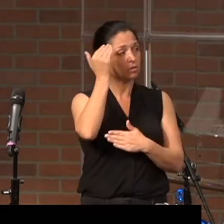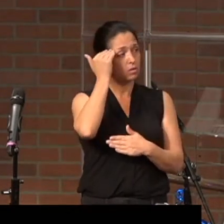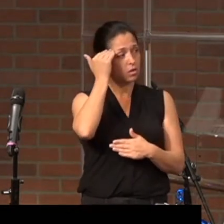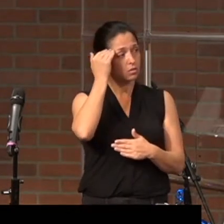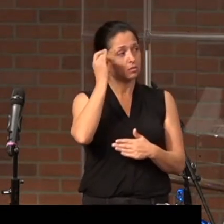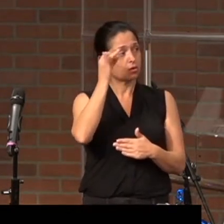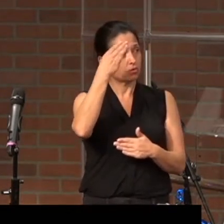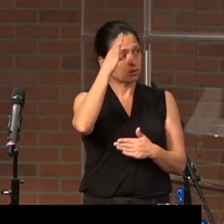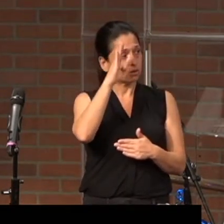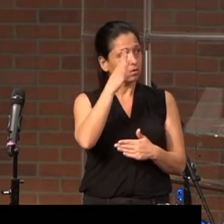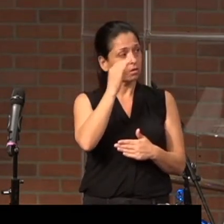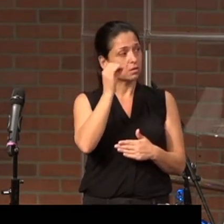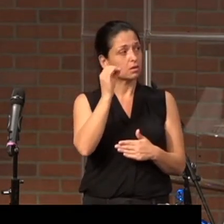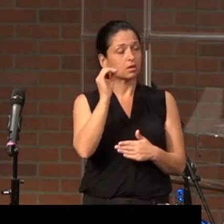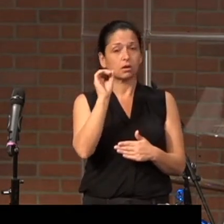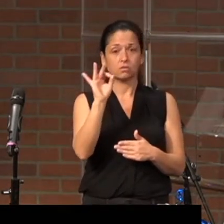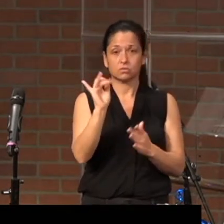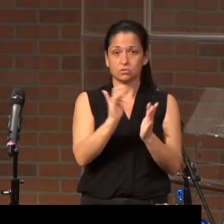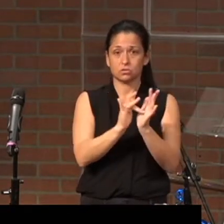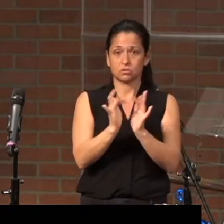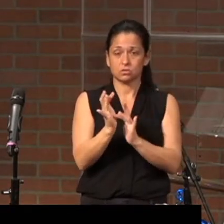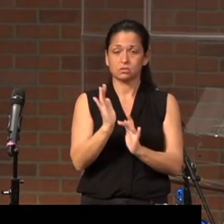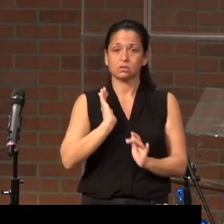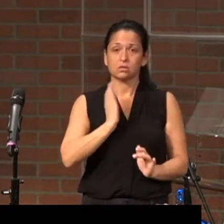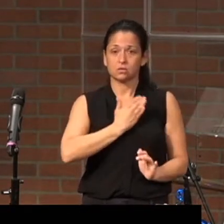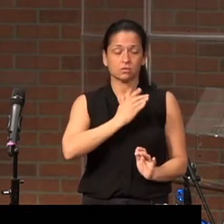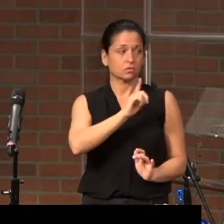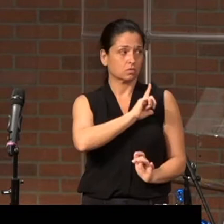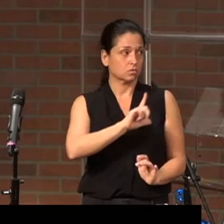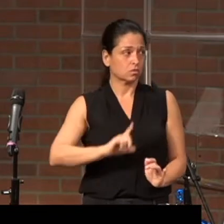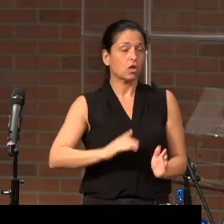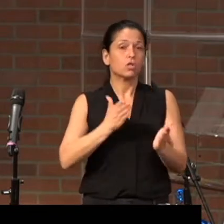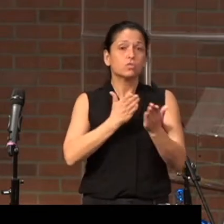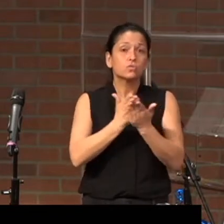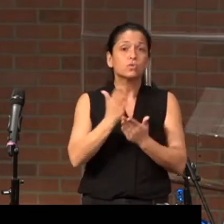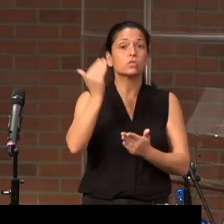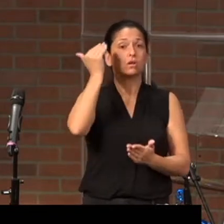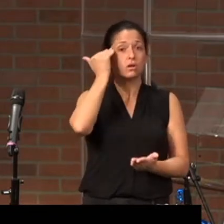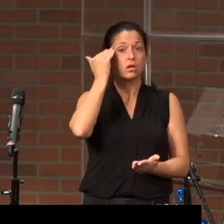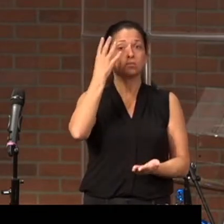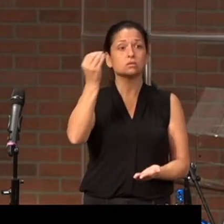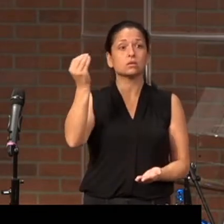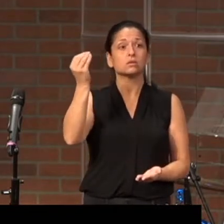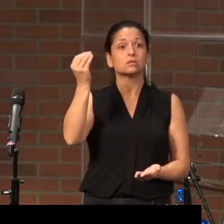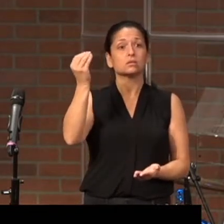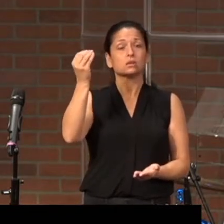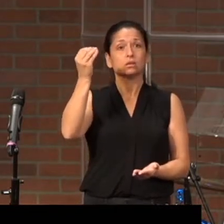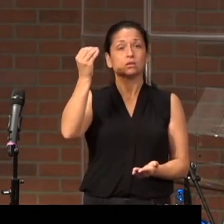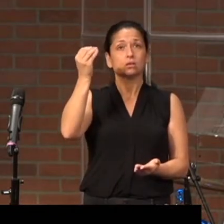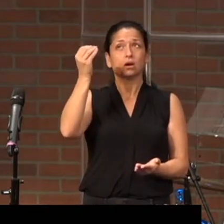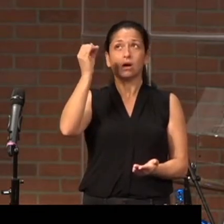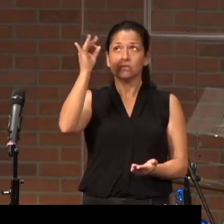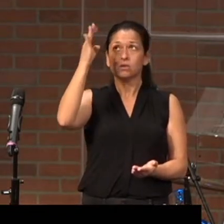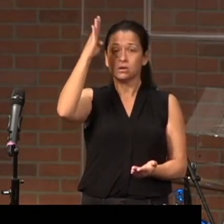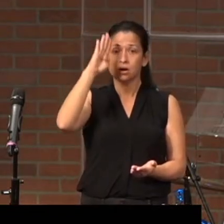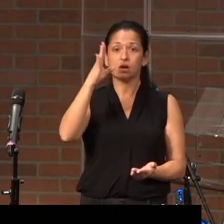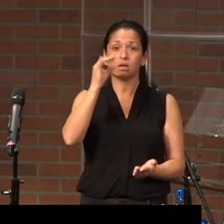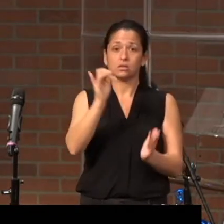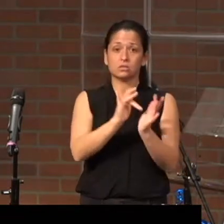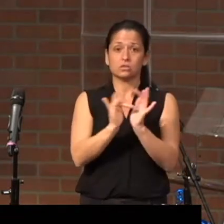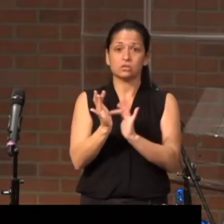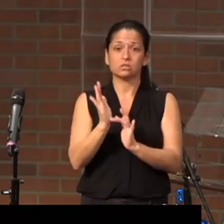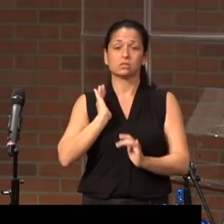of God and of Jesus our Lord. Through the knowledge of God and Jesus our Lord.